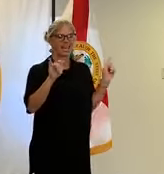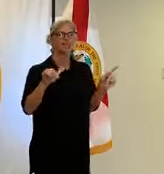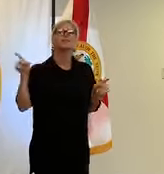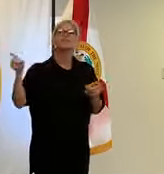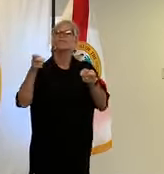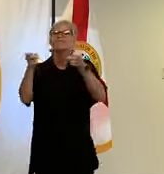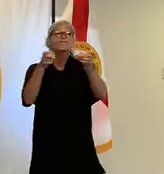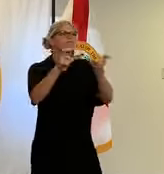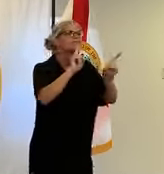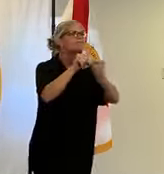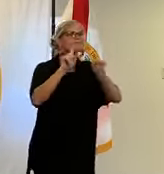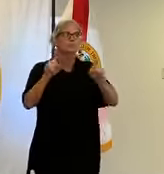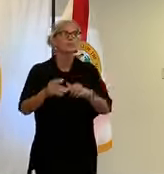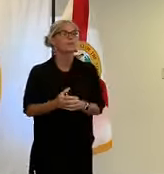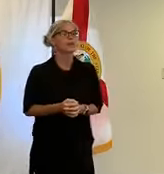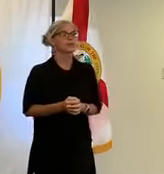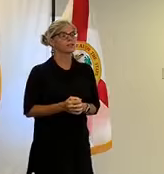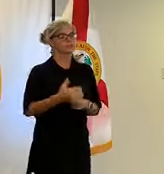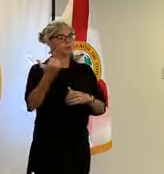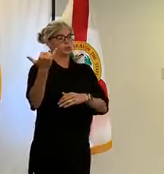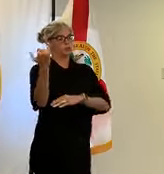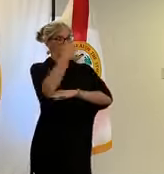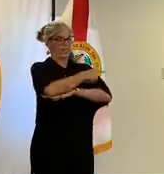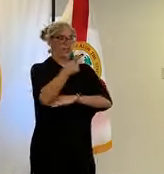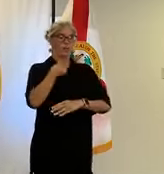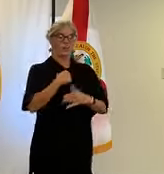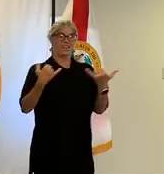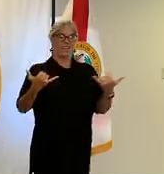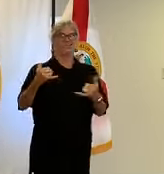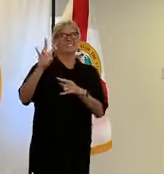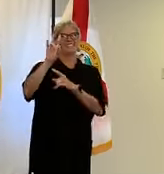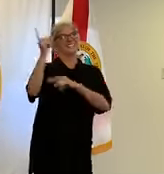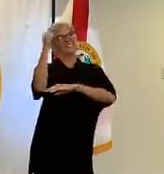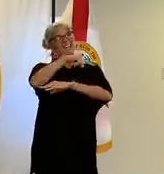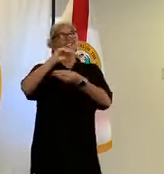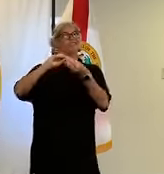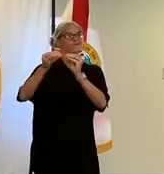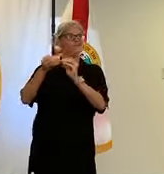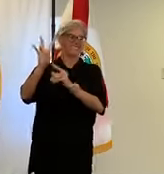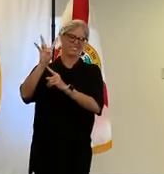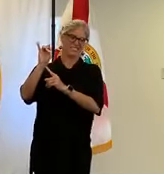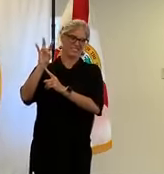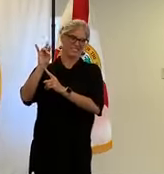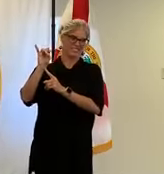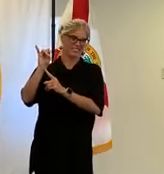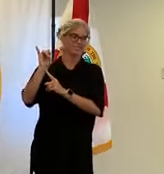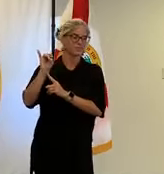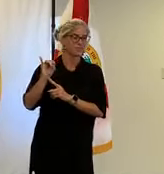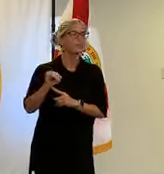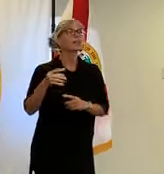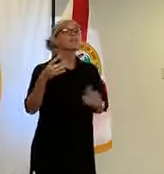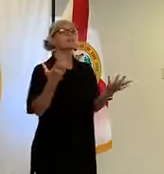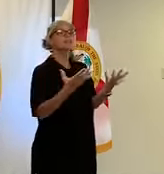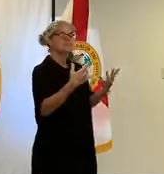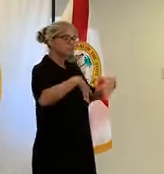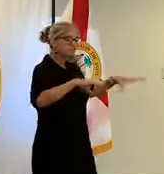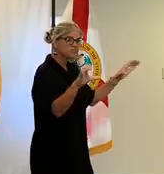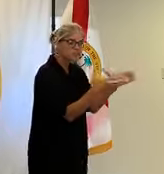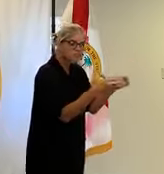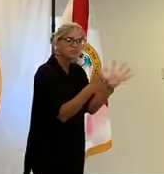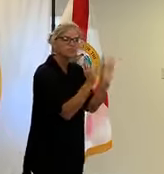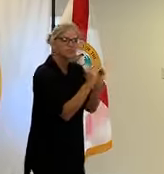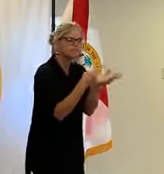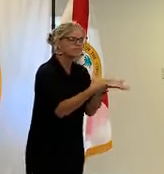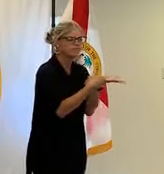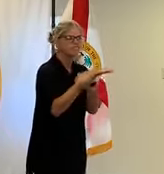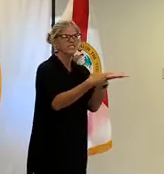So today we're on day 70. We keep adding these days up and our and the team here in Clay County has been working a lot of long days